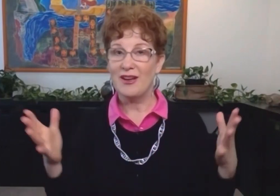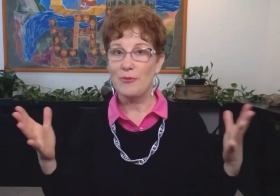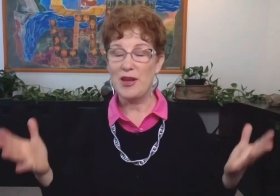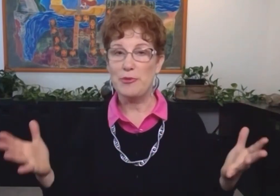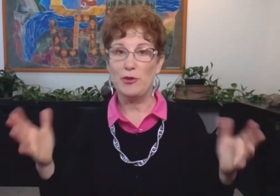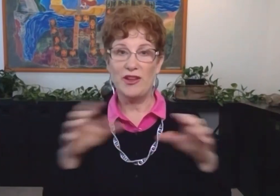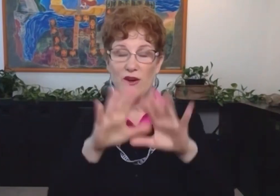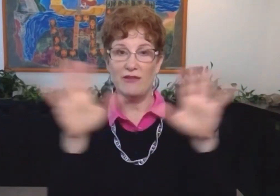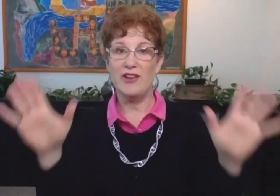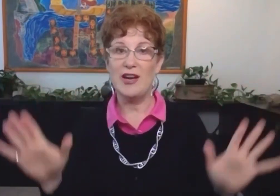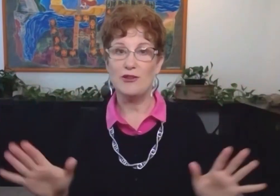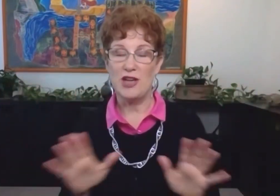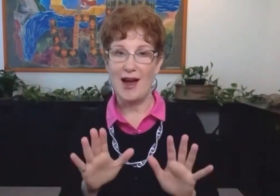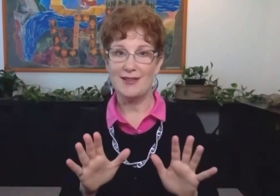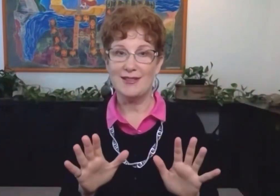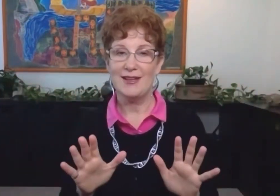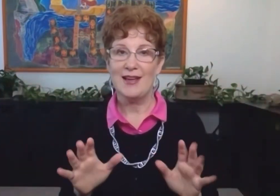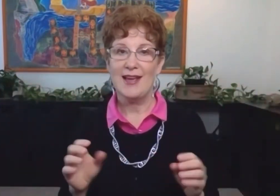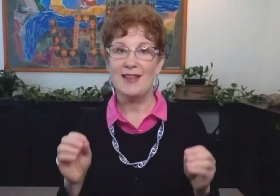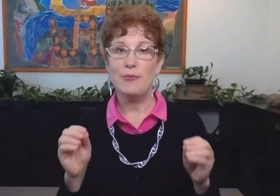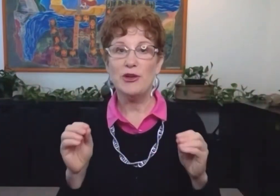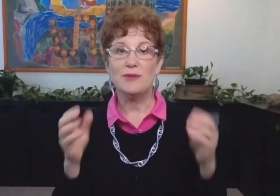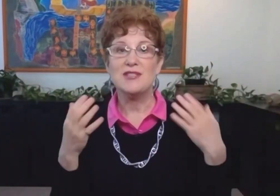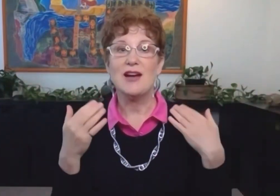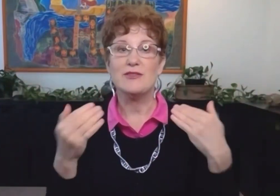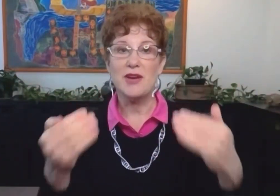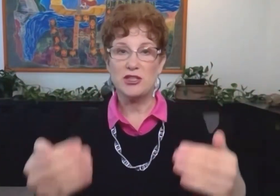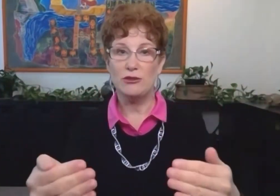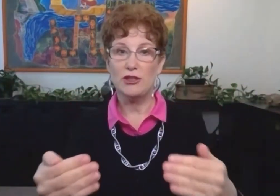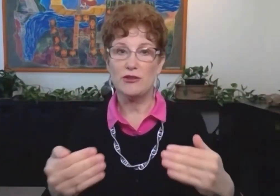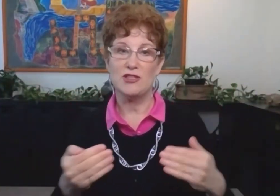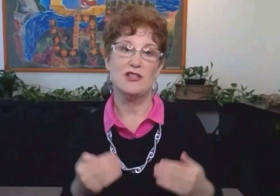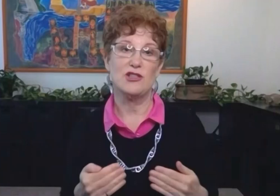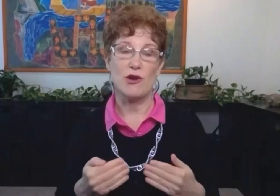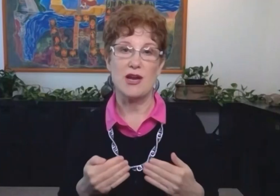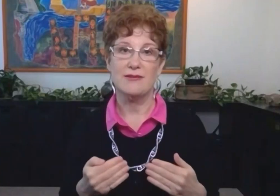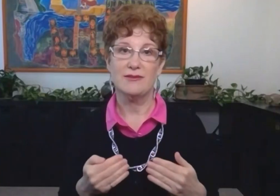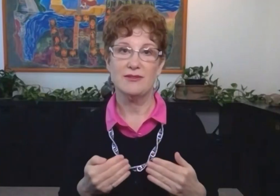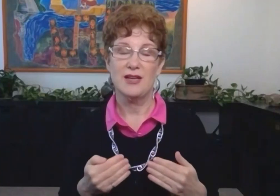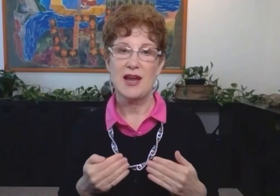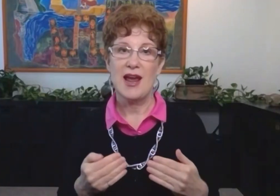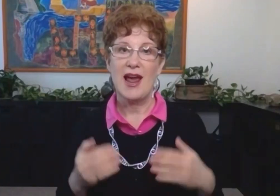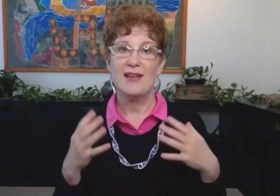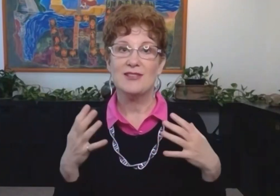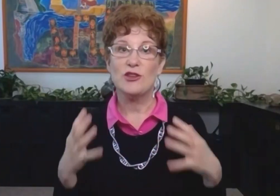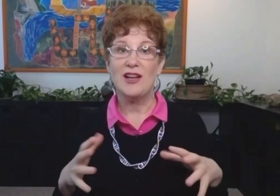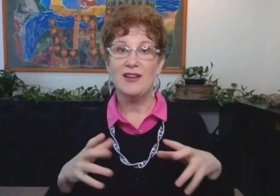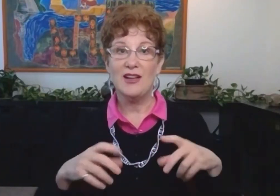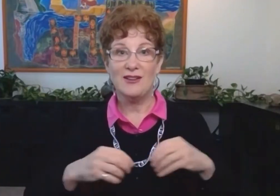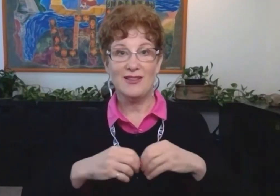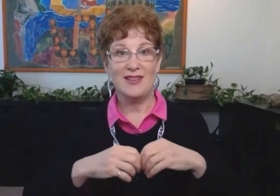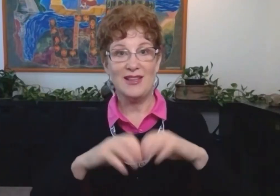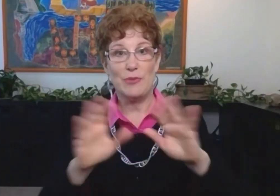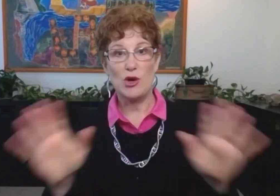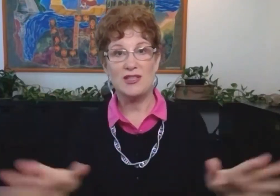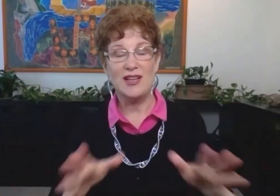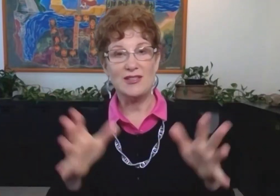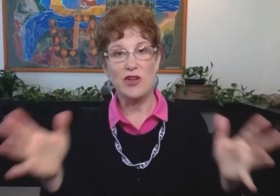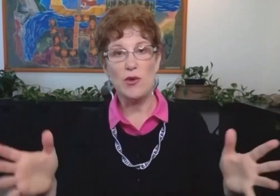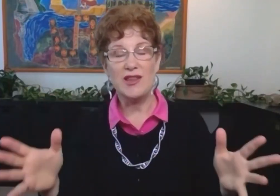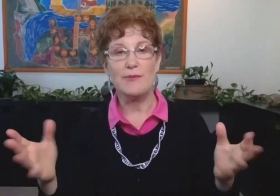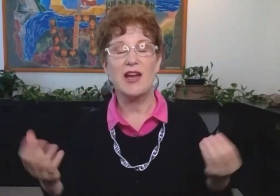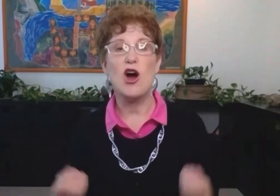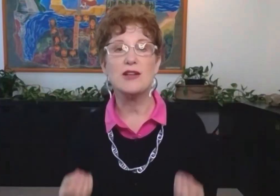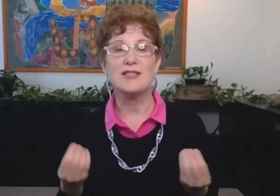a lot of people when they're on video chat, they put themselves much too close to the screen. So then the